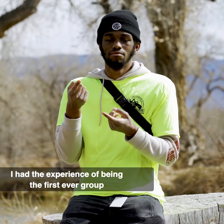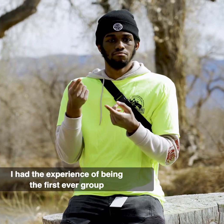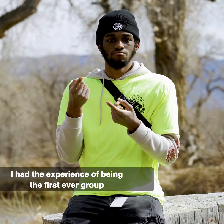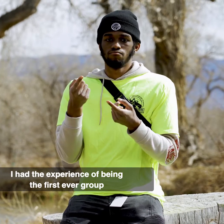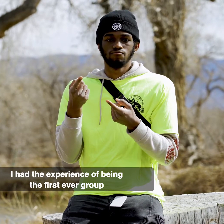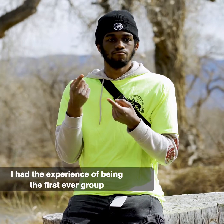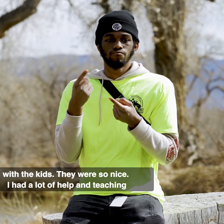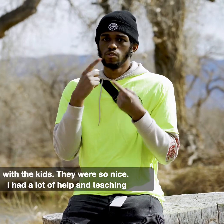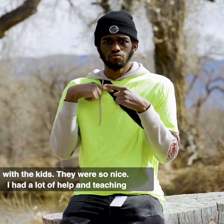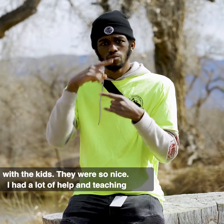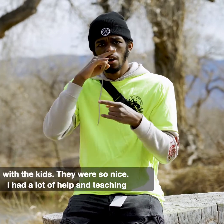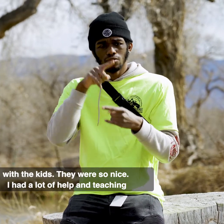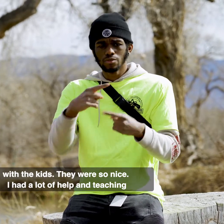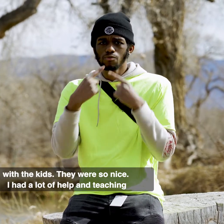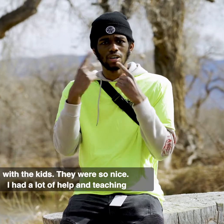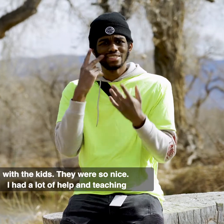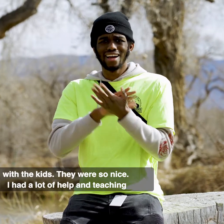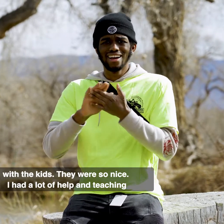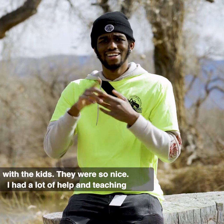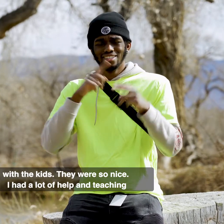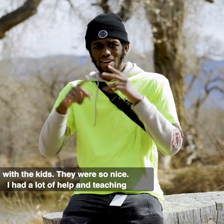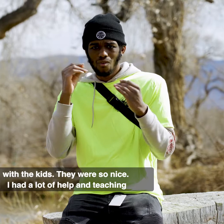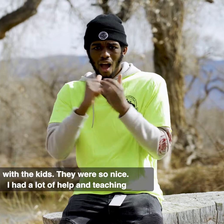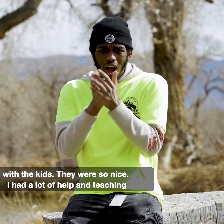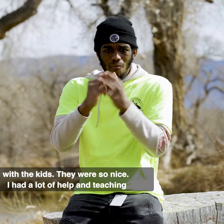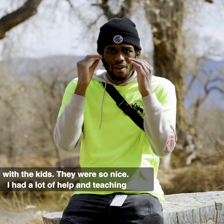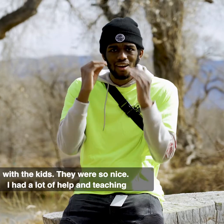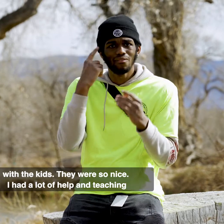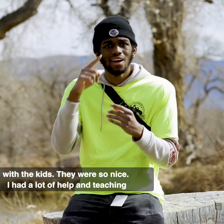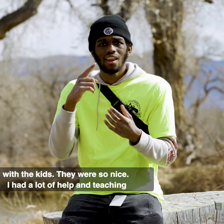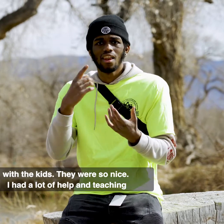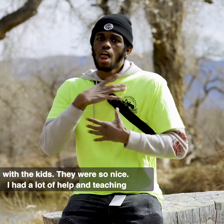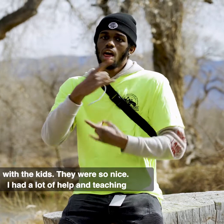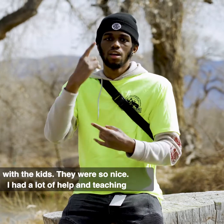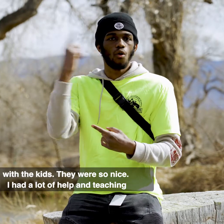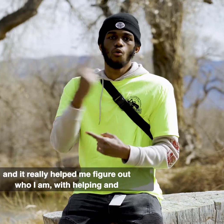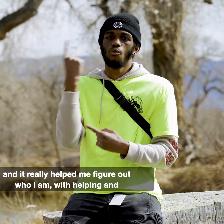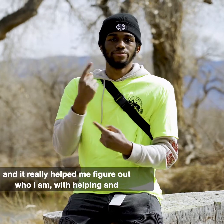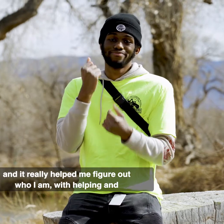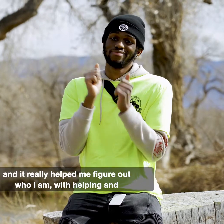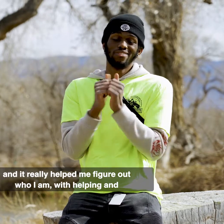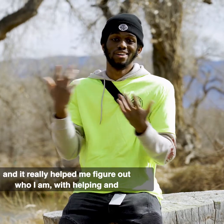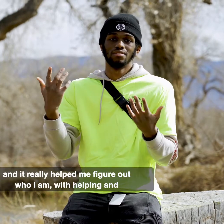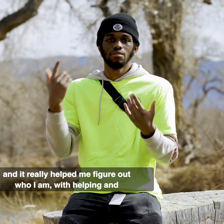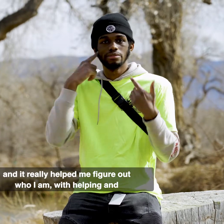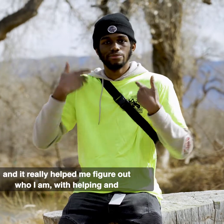group with the kids they were so nice and I had a lot of help and teaching and really helped me figure out who I